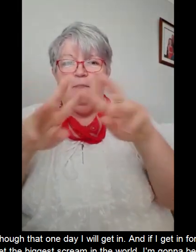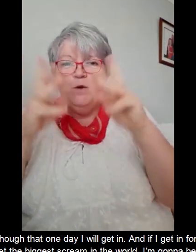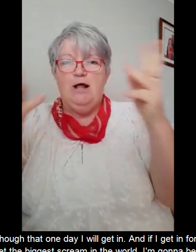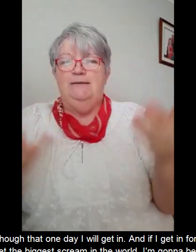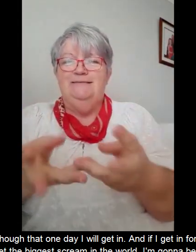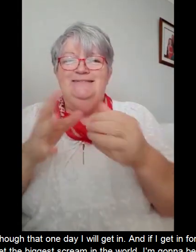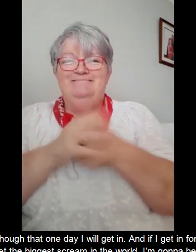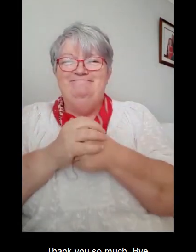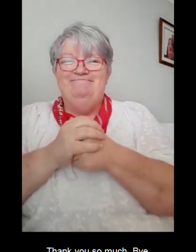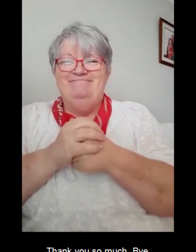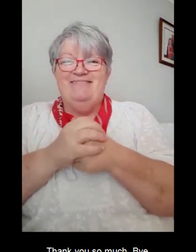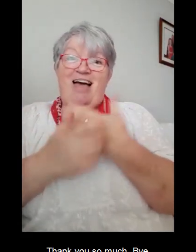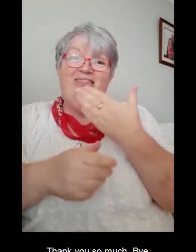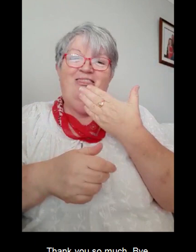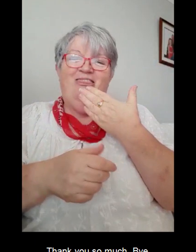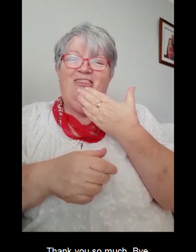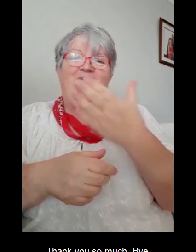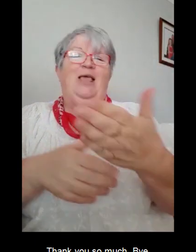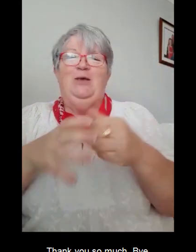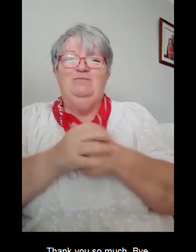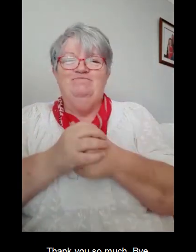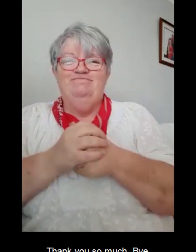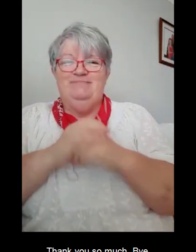be so excited. Thank you so much. Bye.